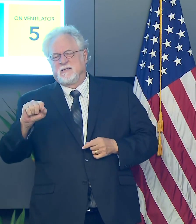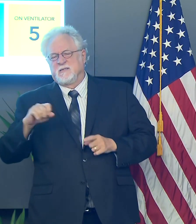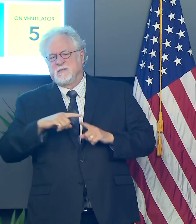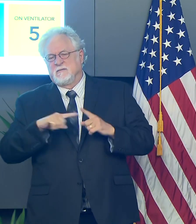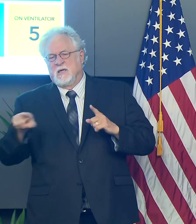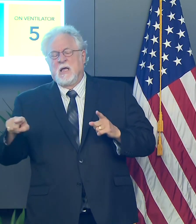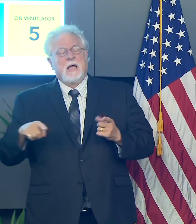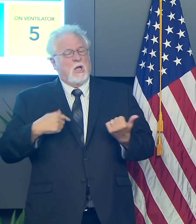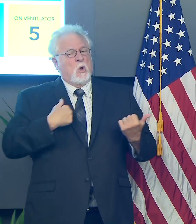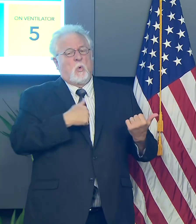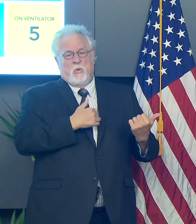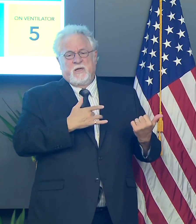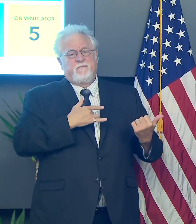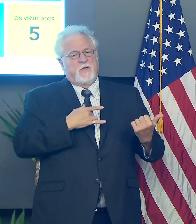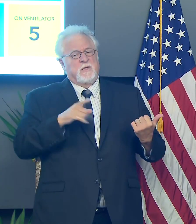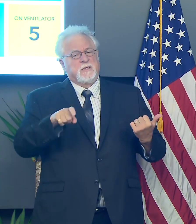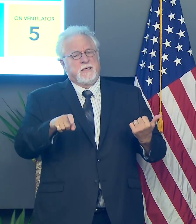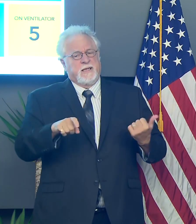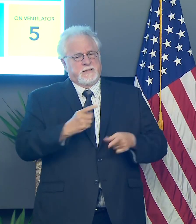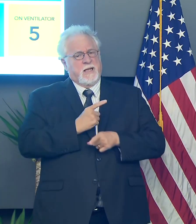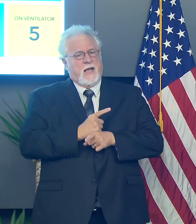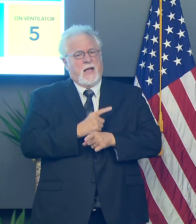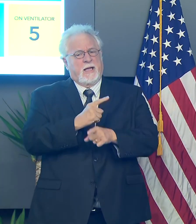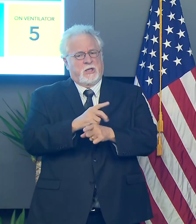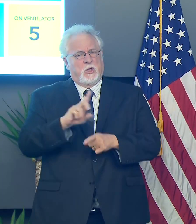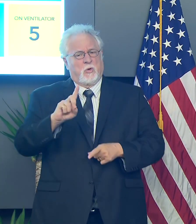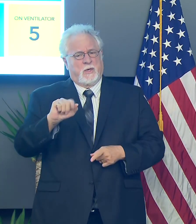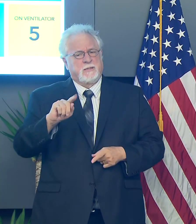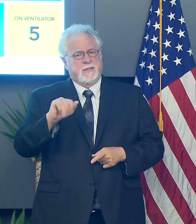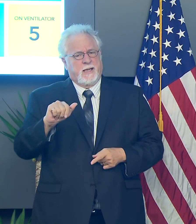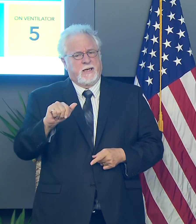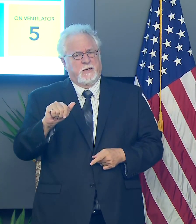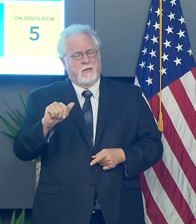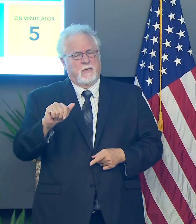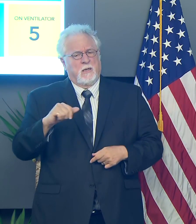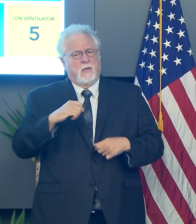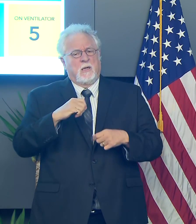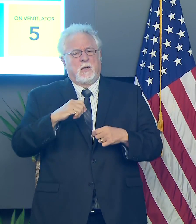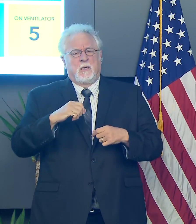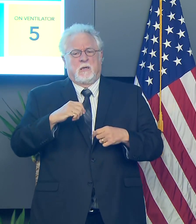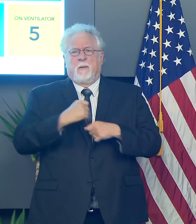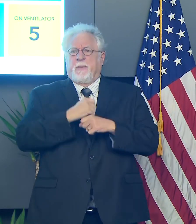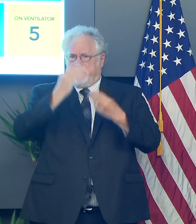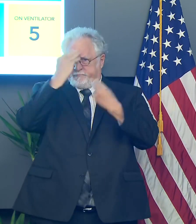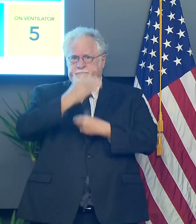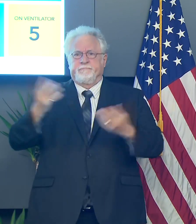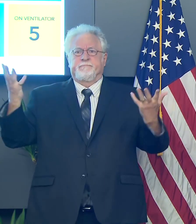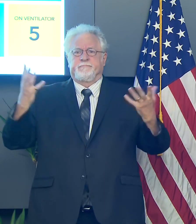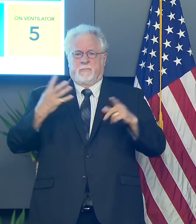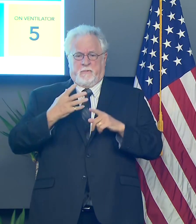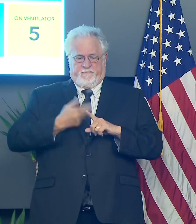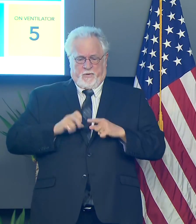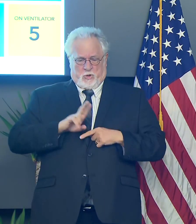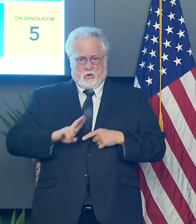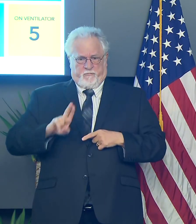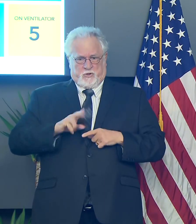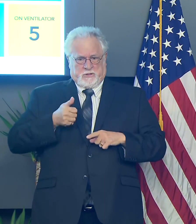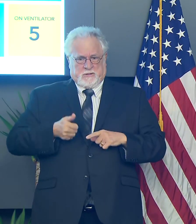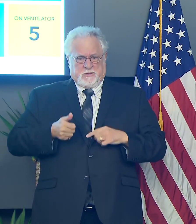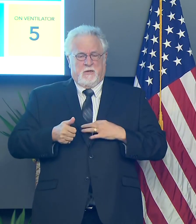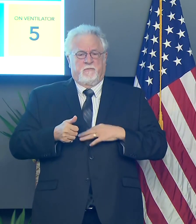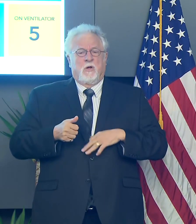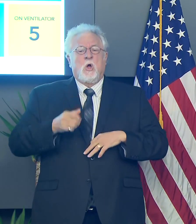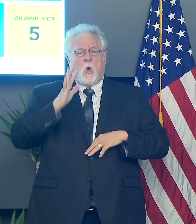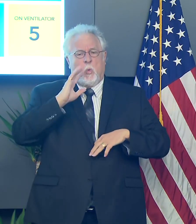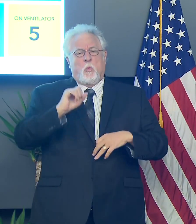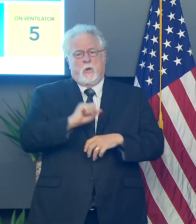believe that there needs to be, um, accurate data, uh, that is made public, uh, by the universities. It's one of the things that